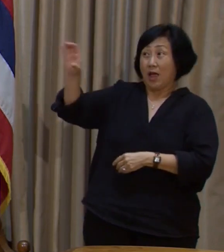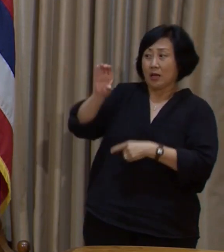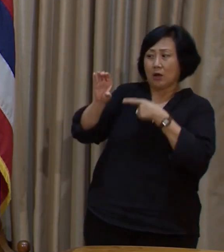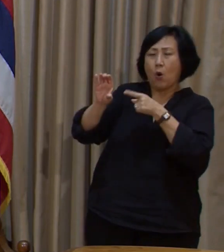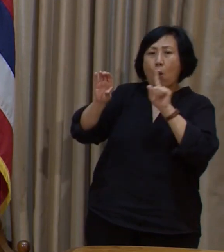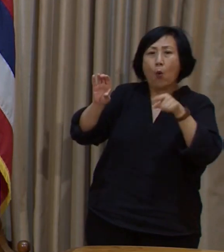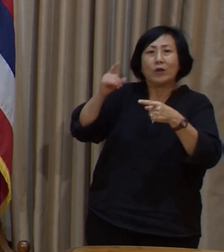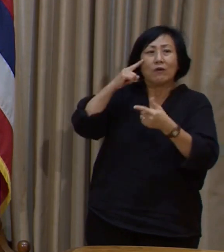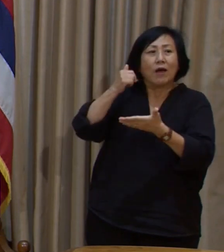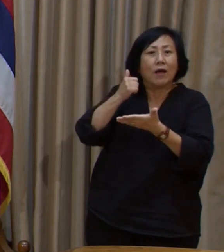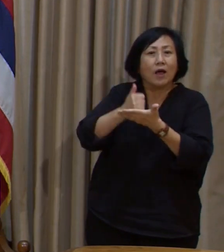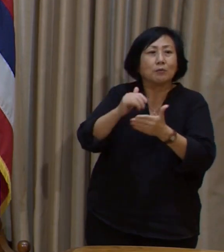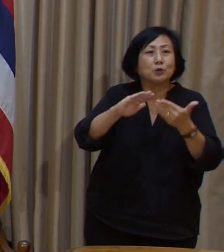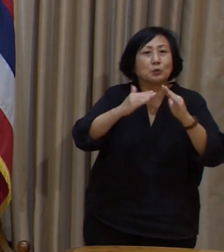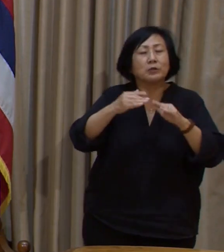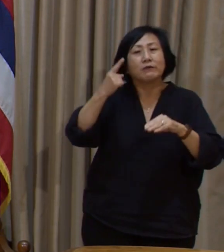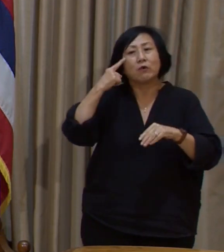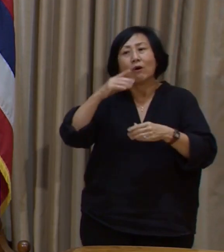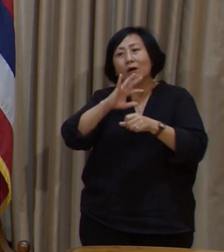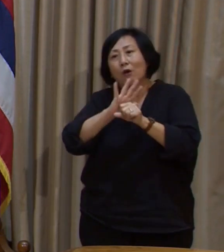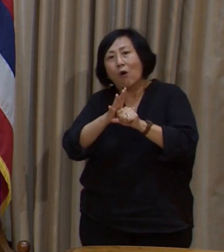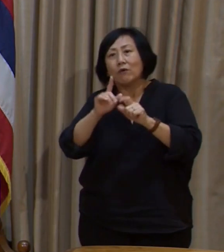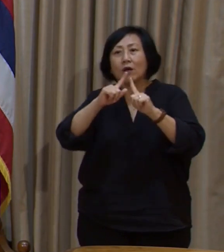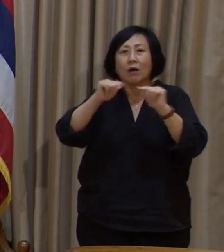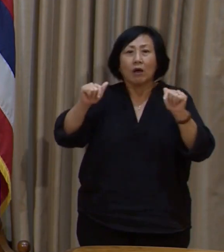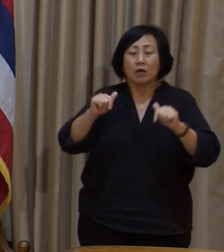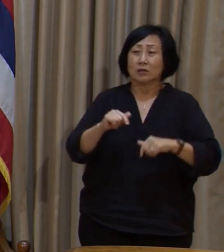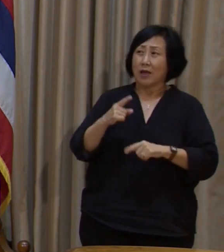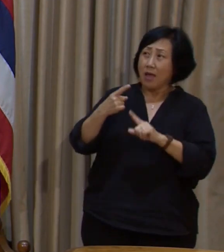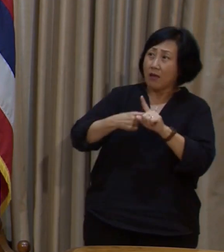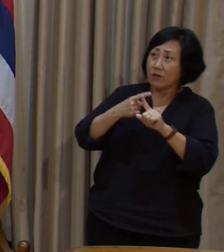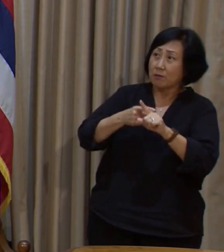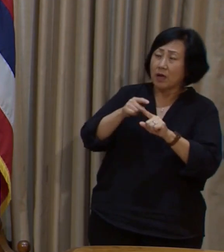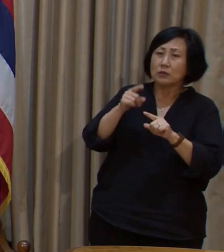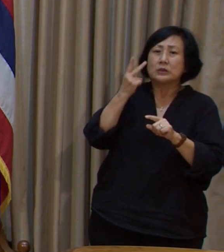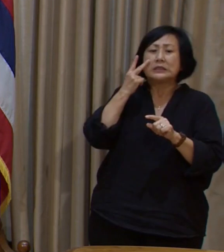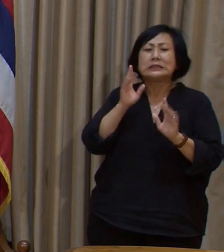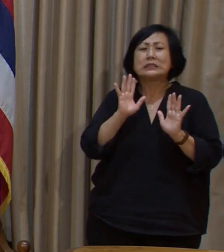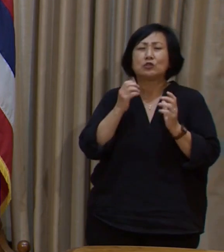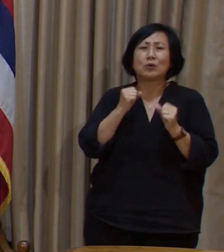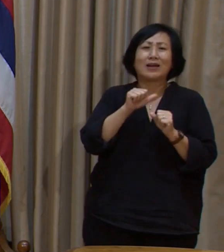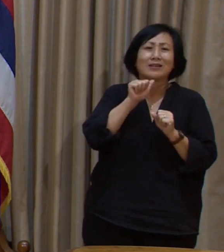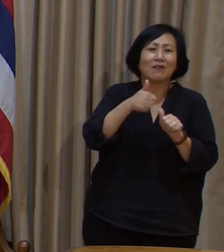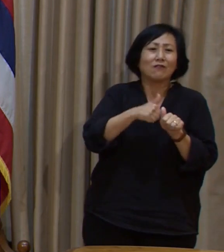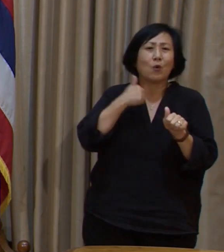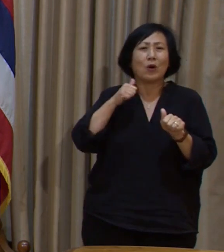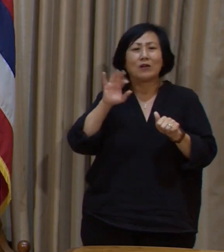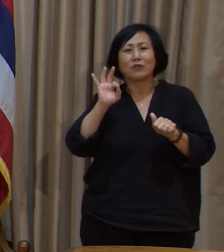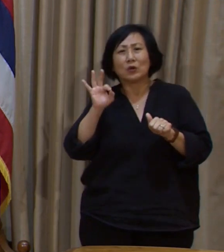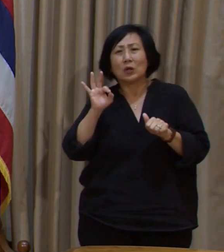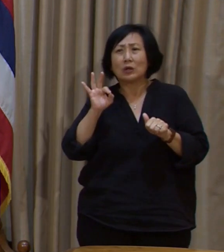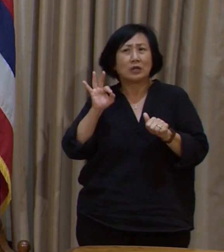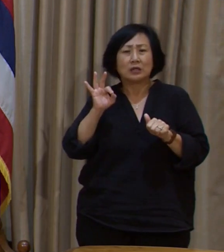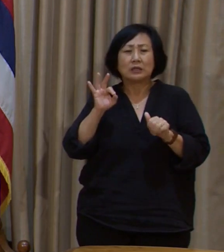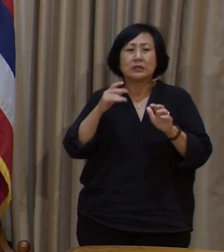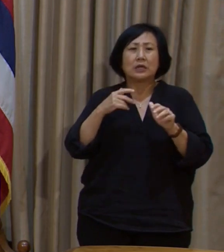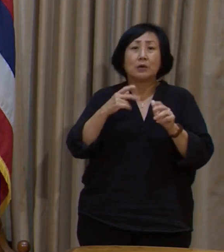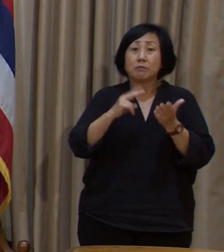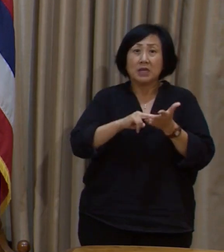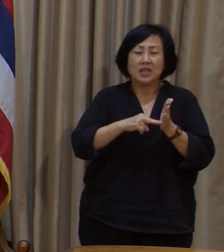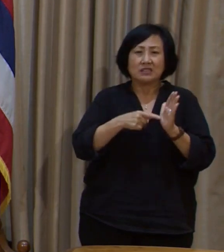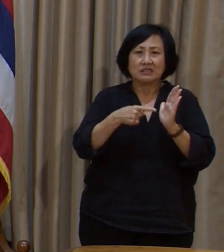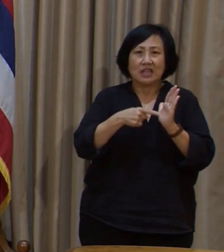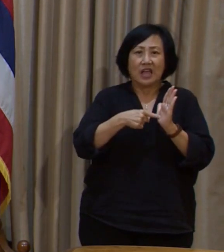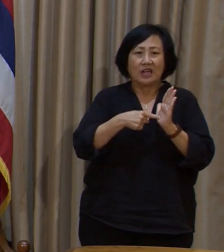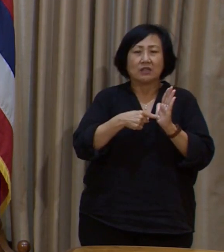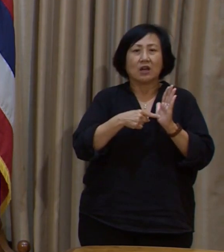the community. Every month we wait to take action makes us rack up more debt and burn